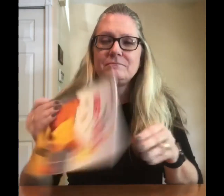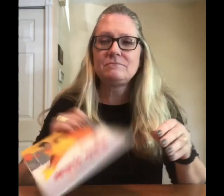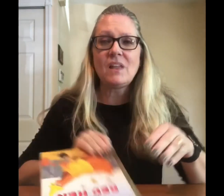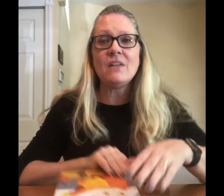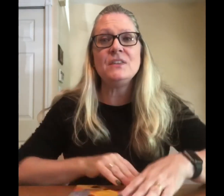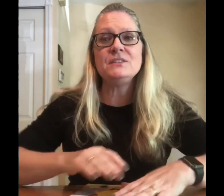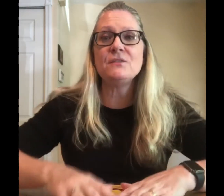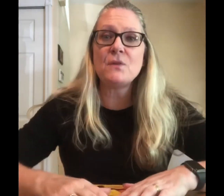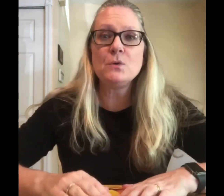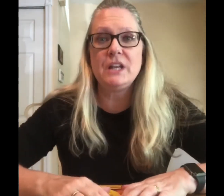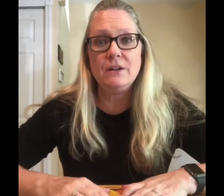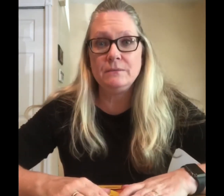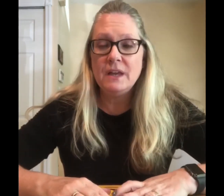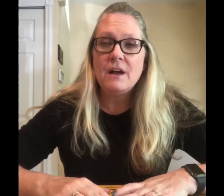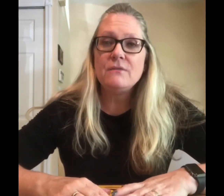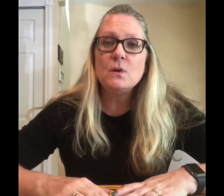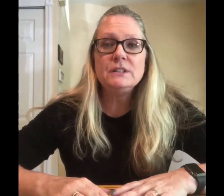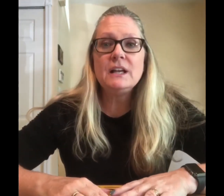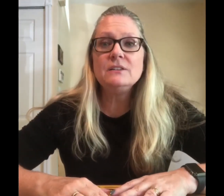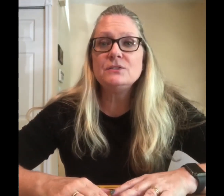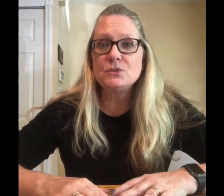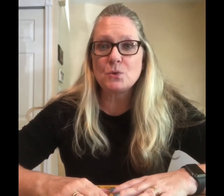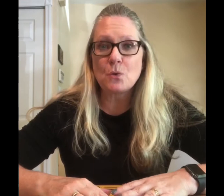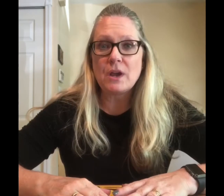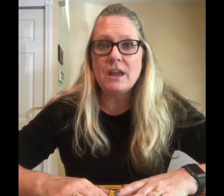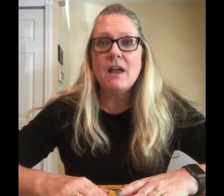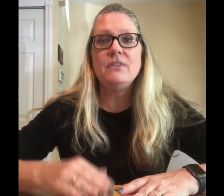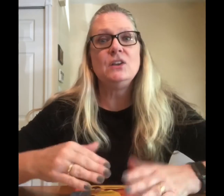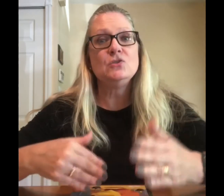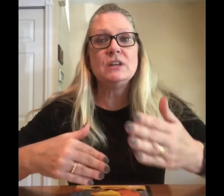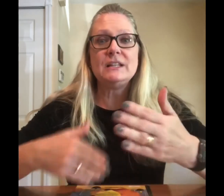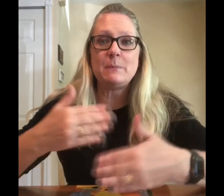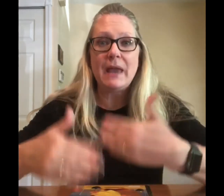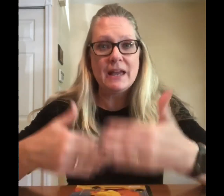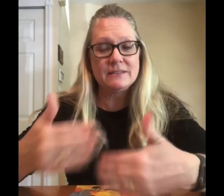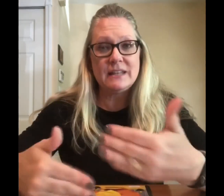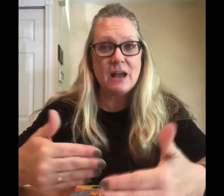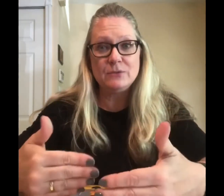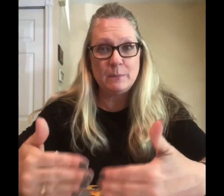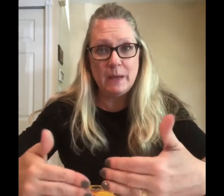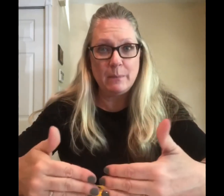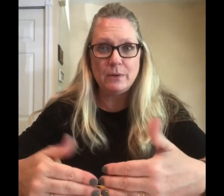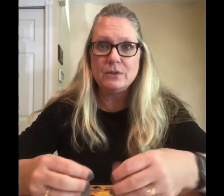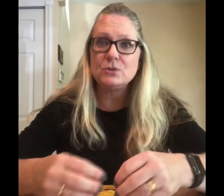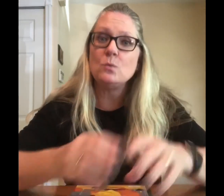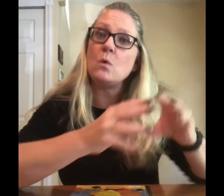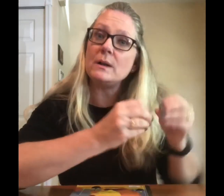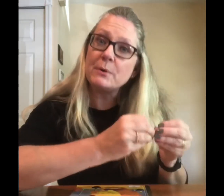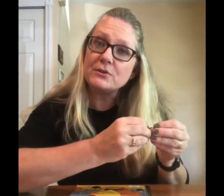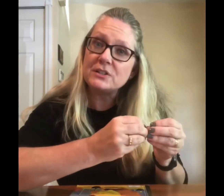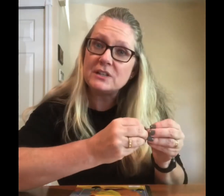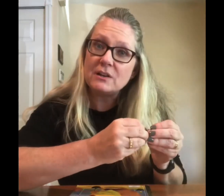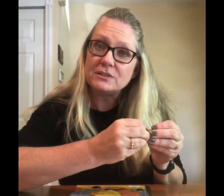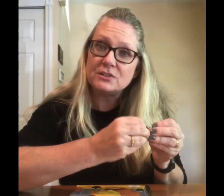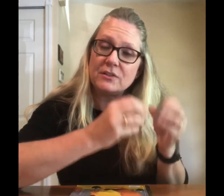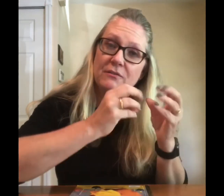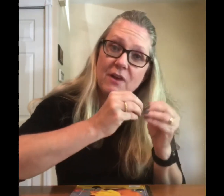This is a folktale. A folktale is a story that usually gets passed down to people. So one person tells it to their friend